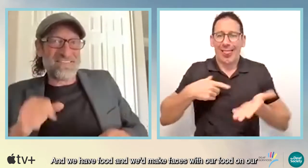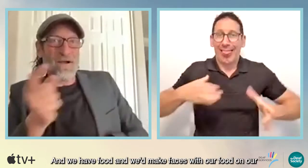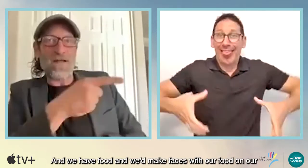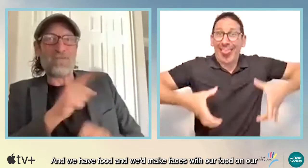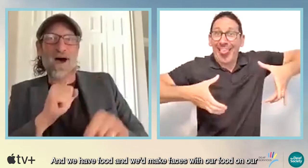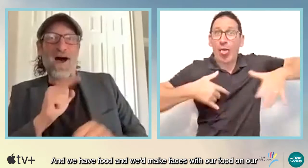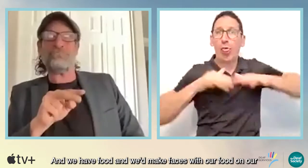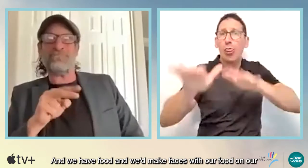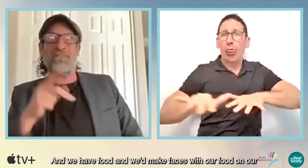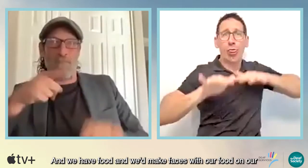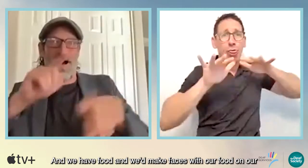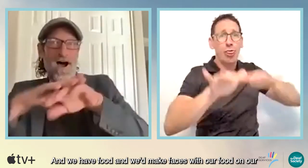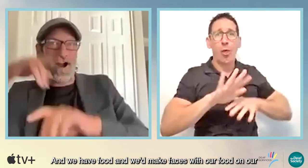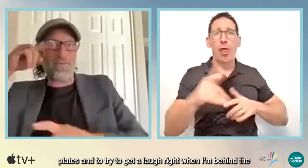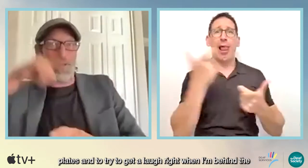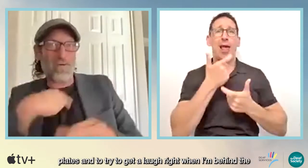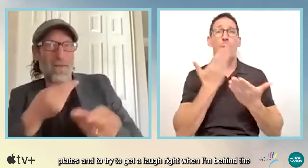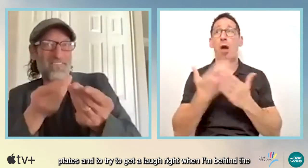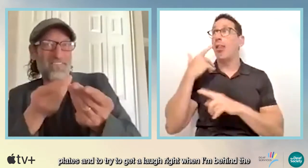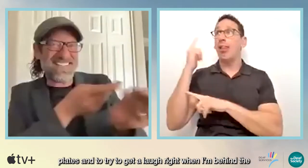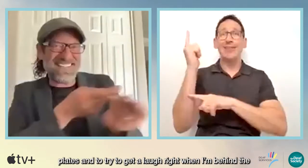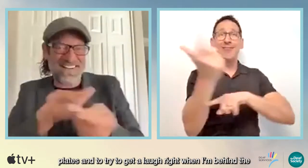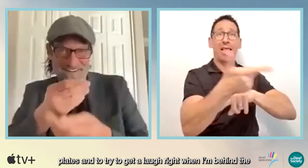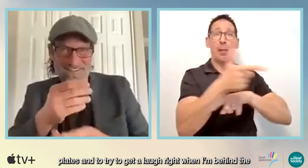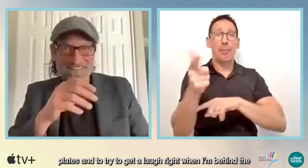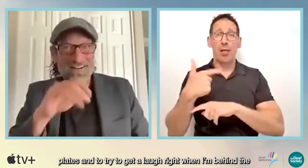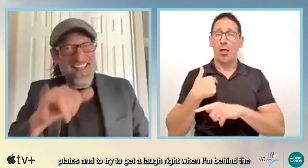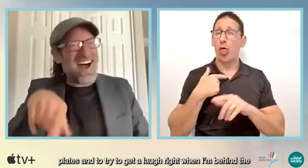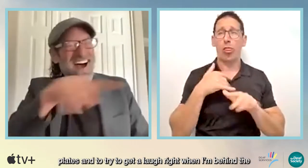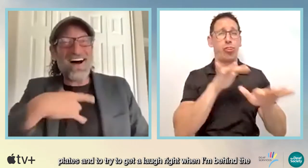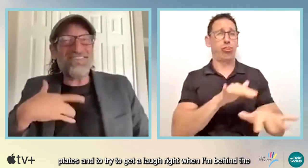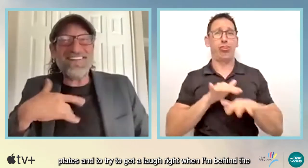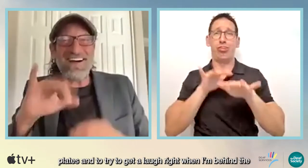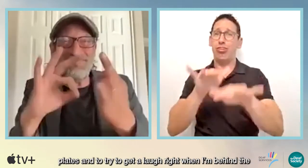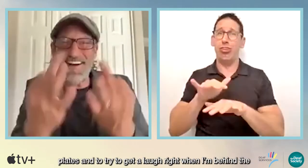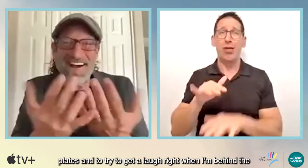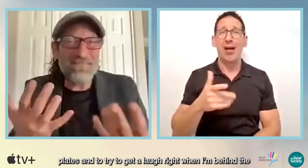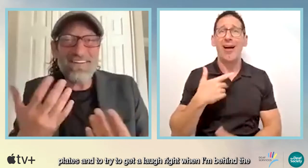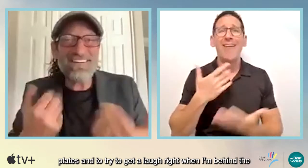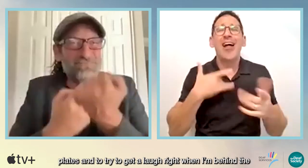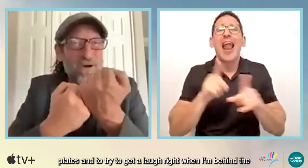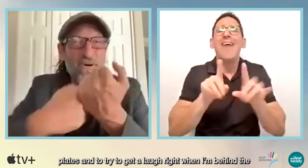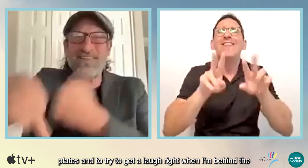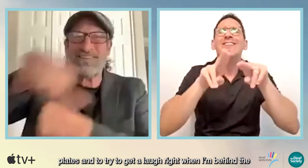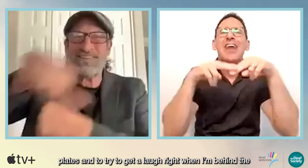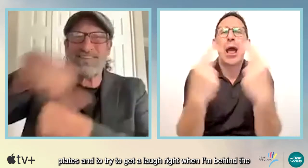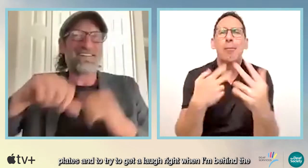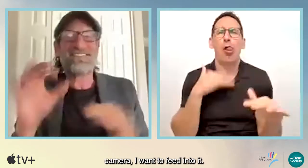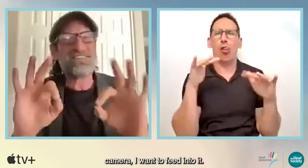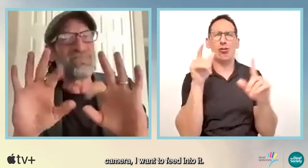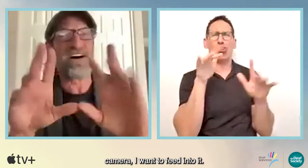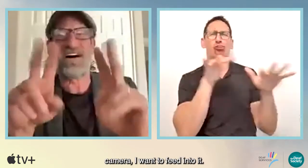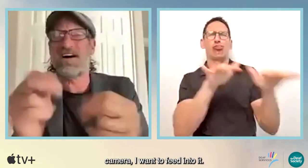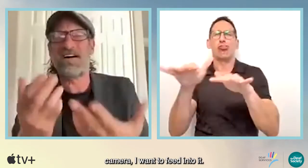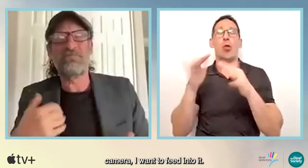food on our plates and to try to get a laugh. Right. I'm trying when I'm behind the camera, I want to feed into